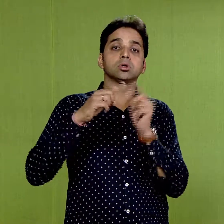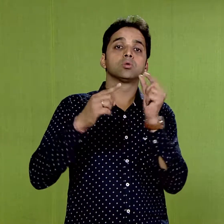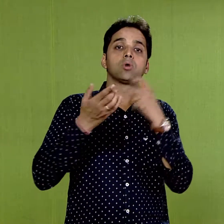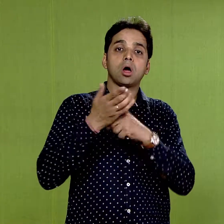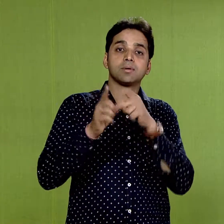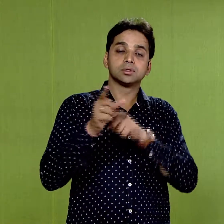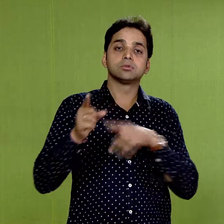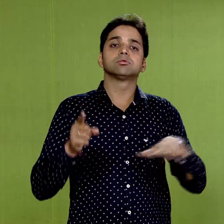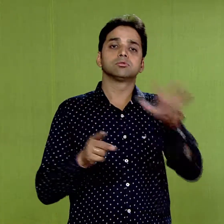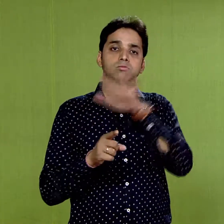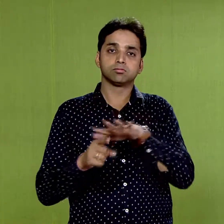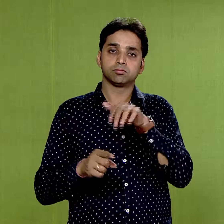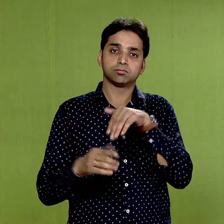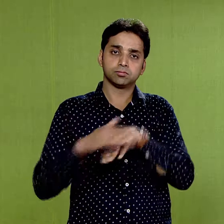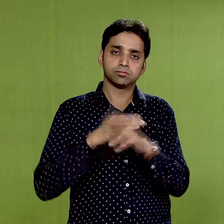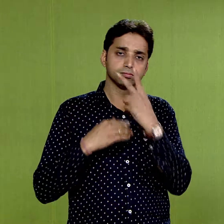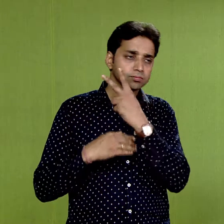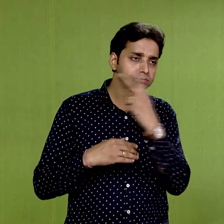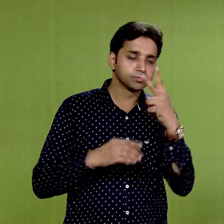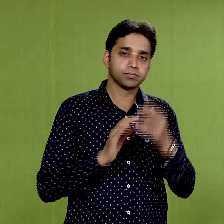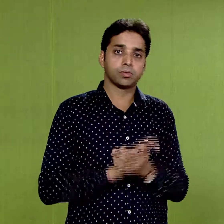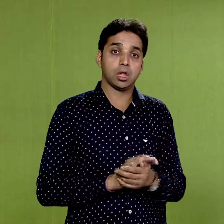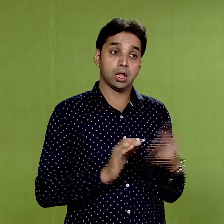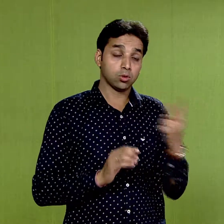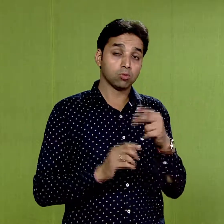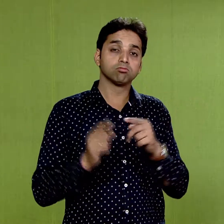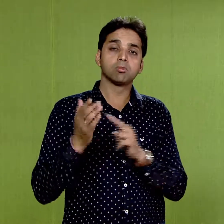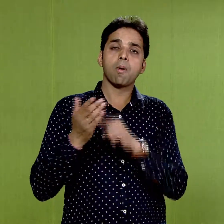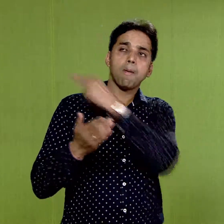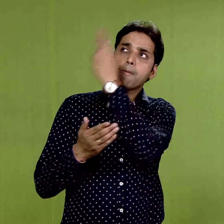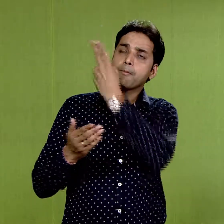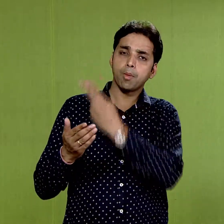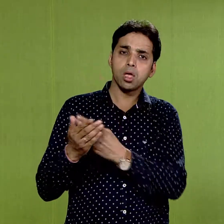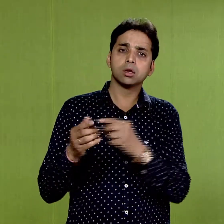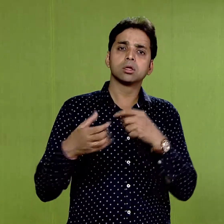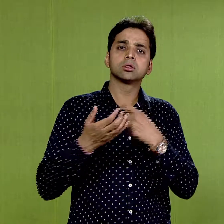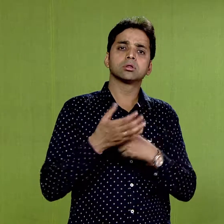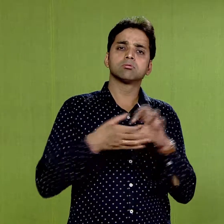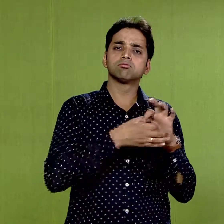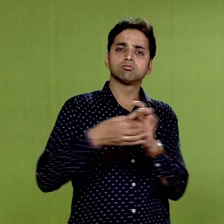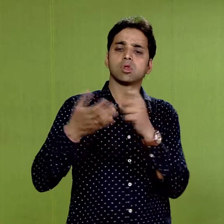Though the theme of these paintings is religious, but